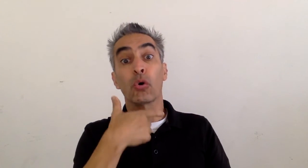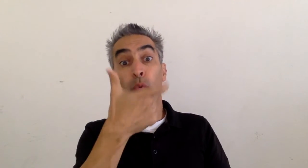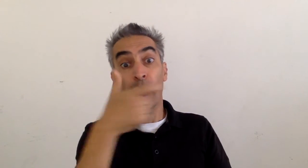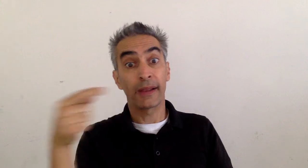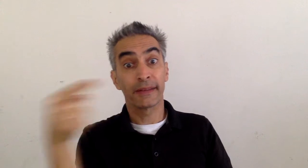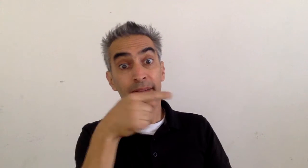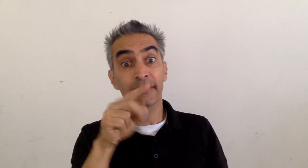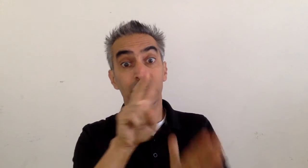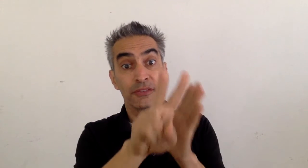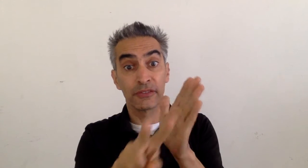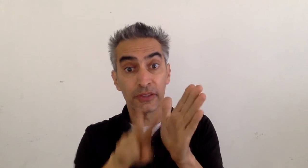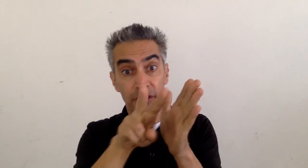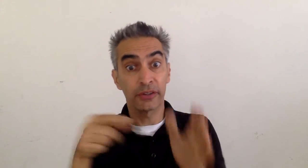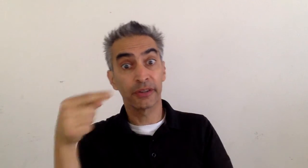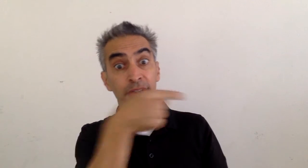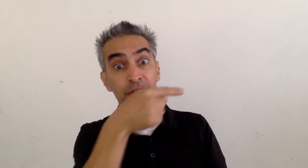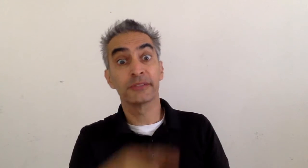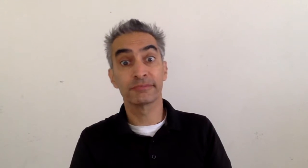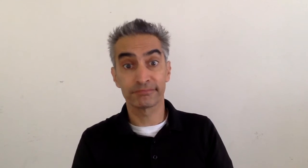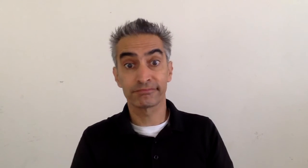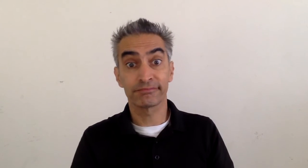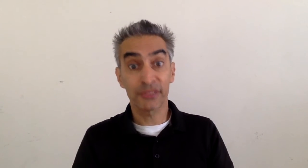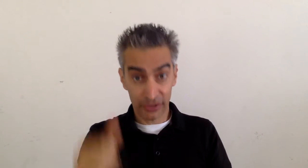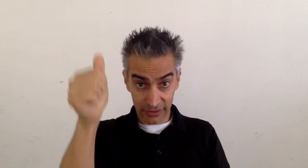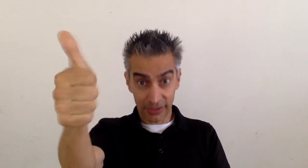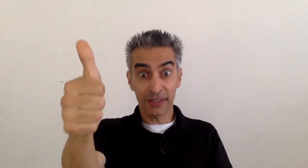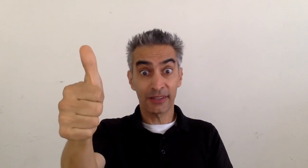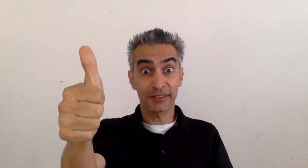Watch this video over here. Good luck! luck!